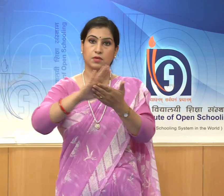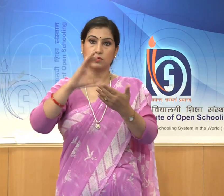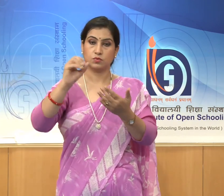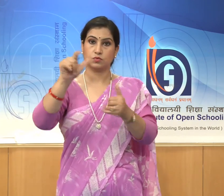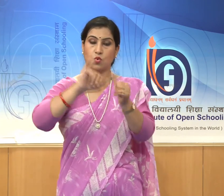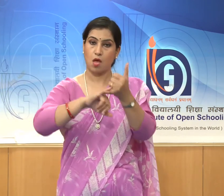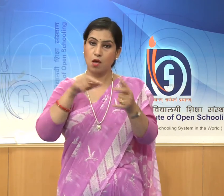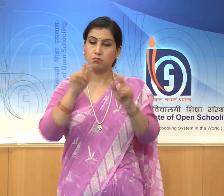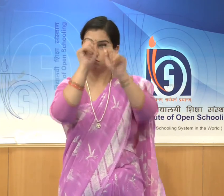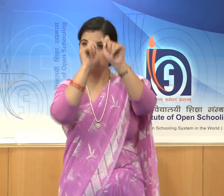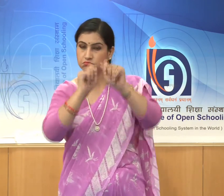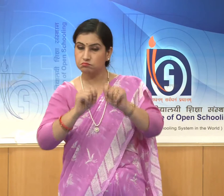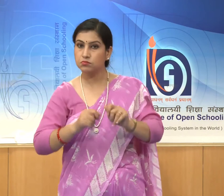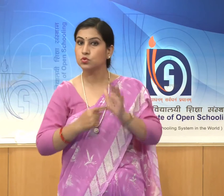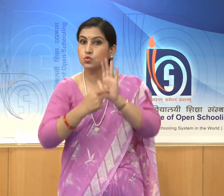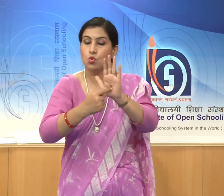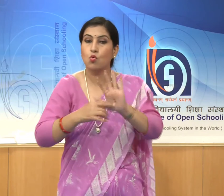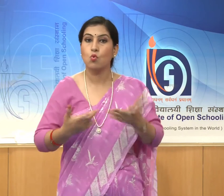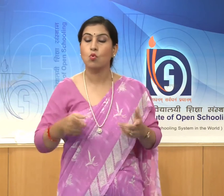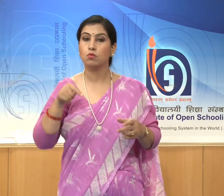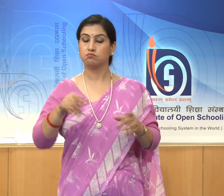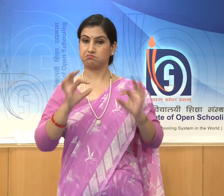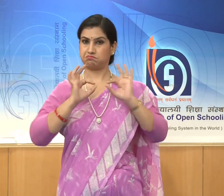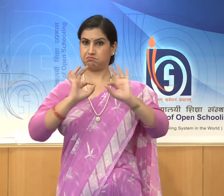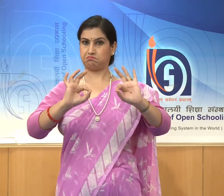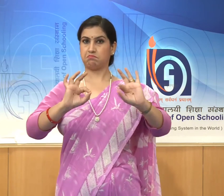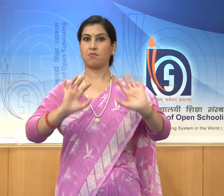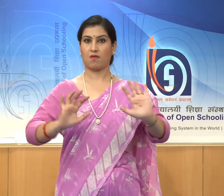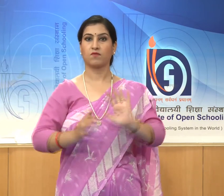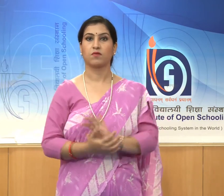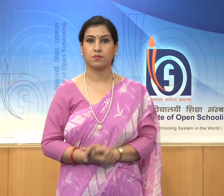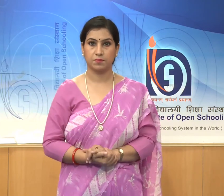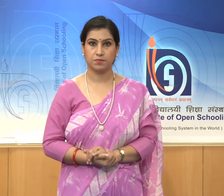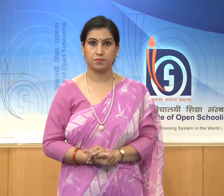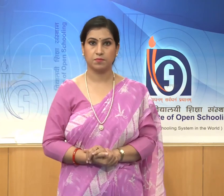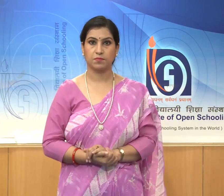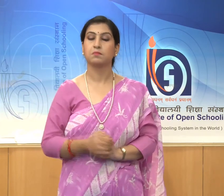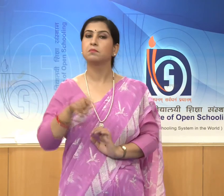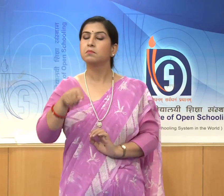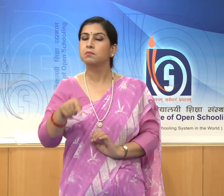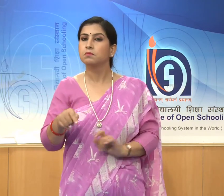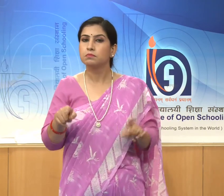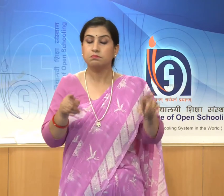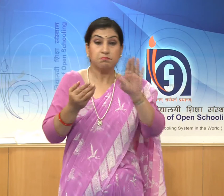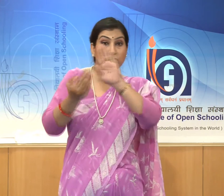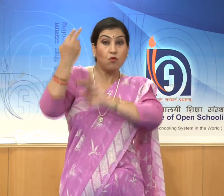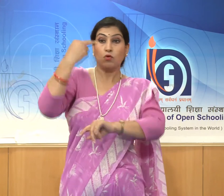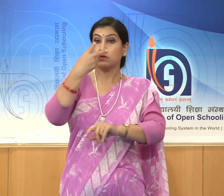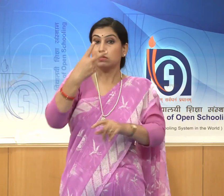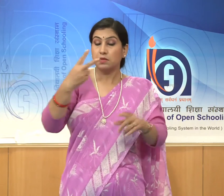show a gentleness which was not seen before.